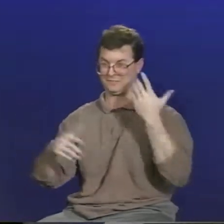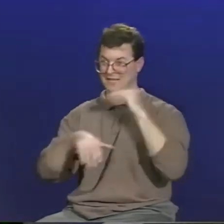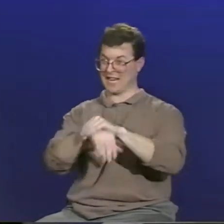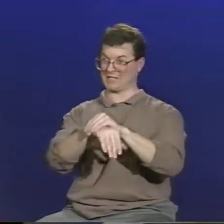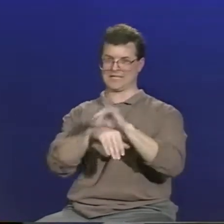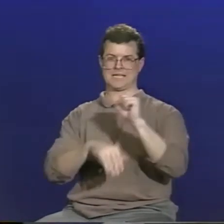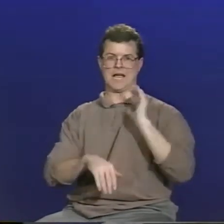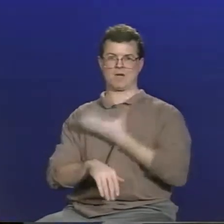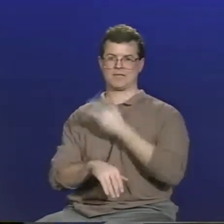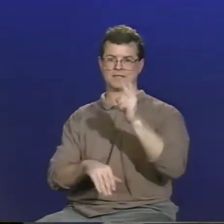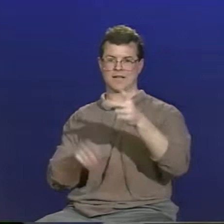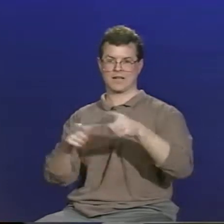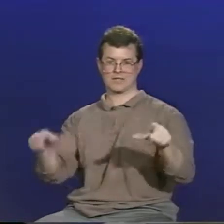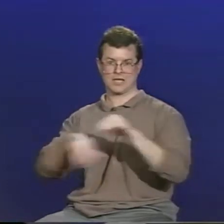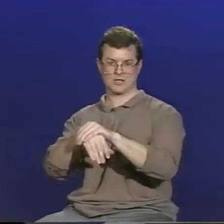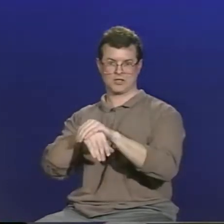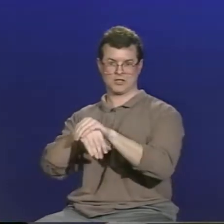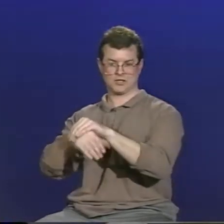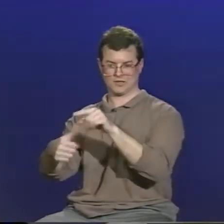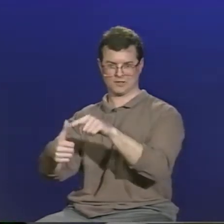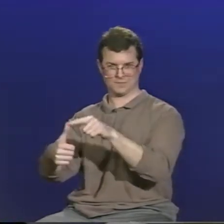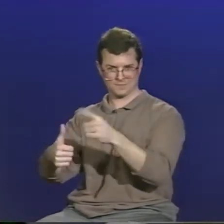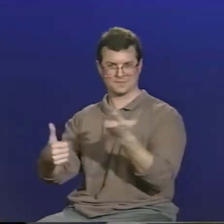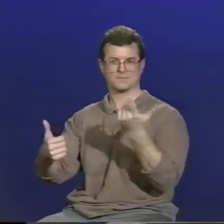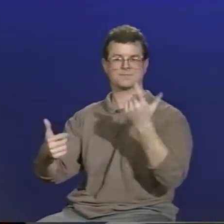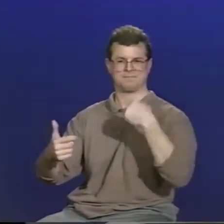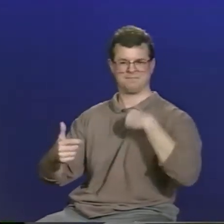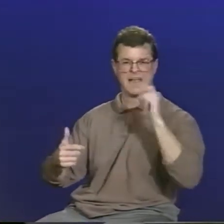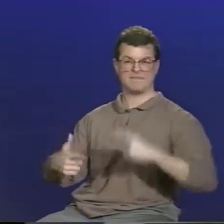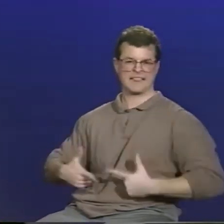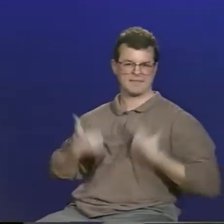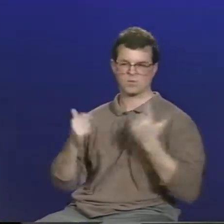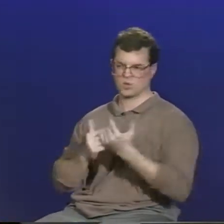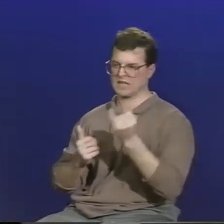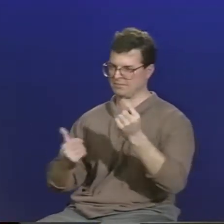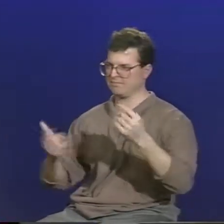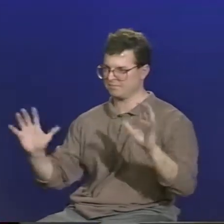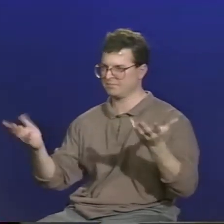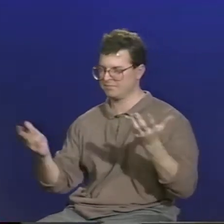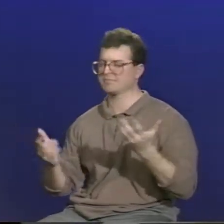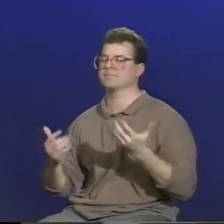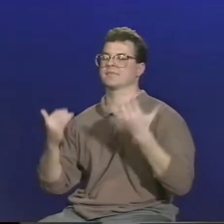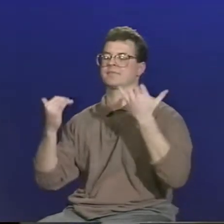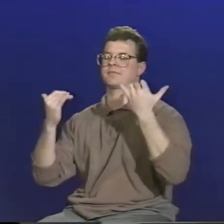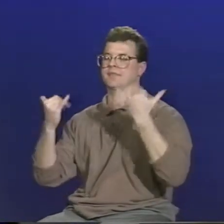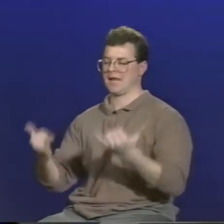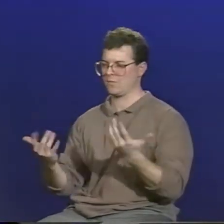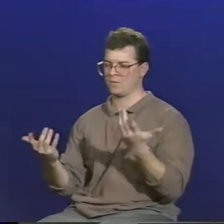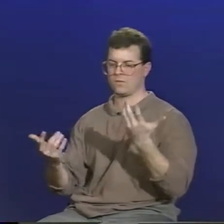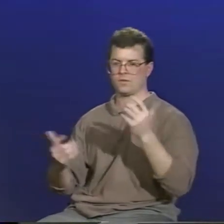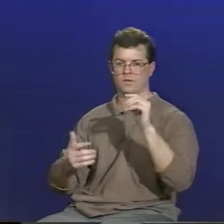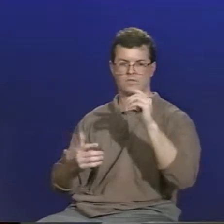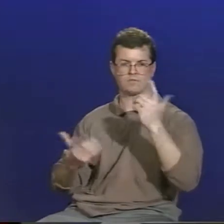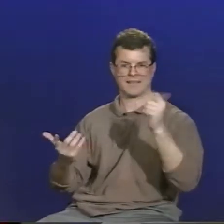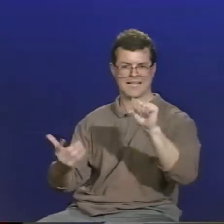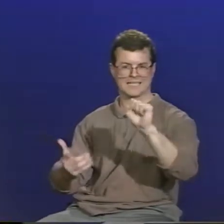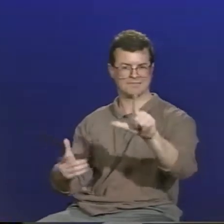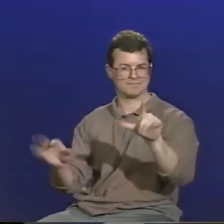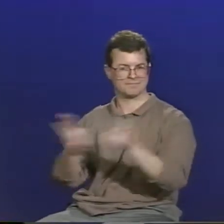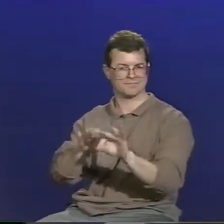Another problem is the issue of language. For many deaf people, English is our second language. And that's a problem that we need to live with and to